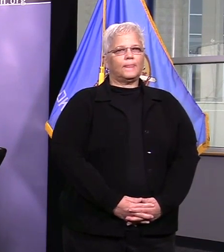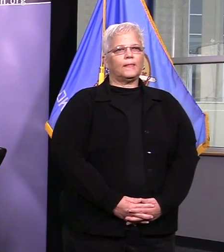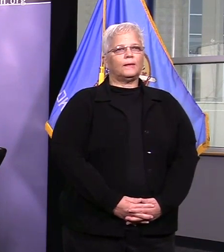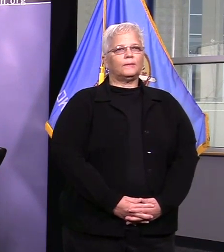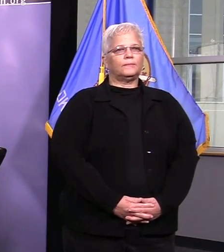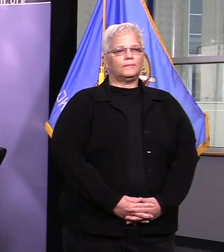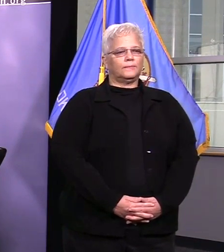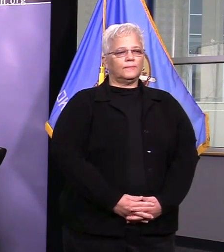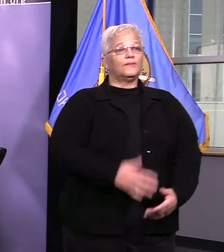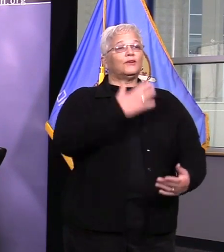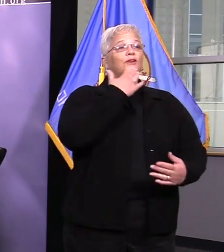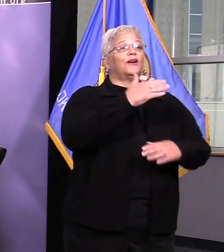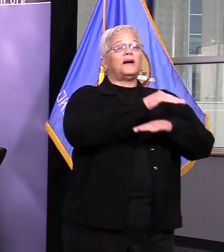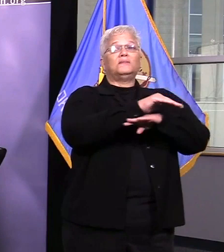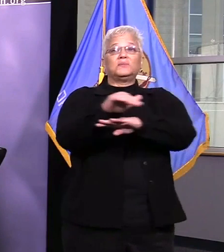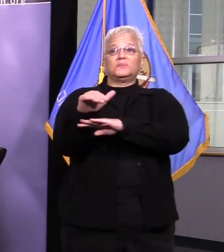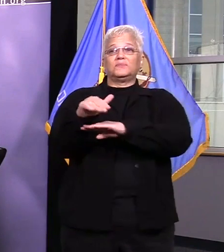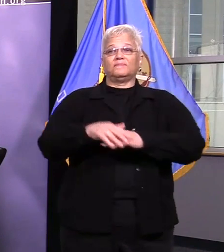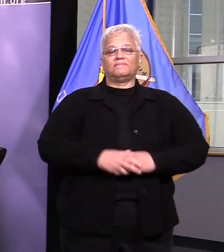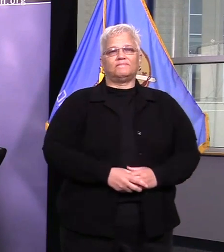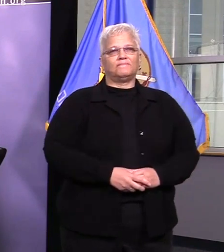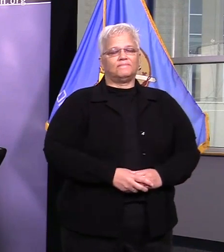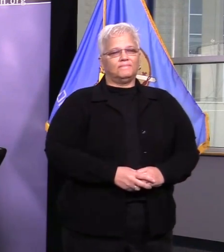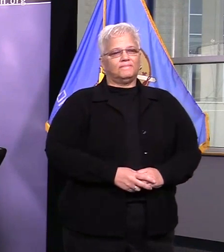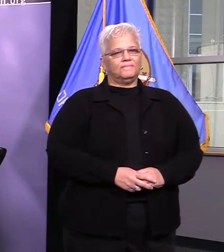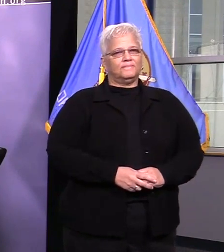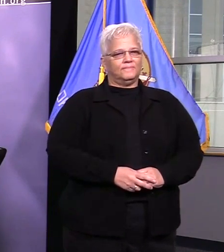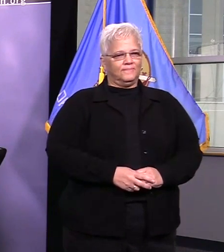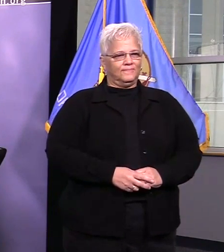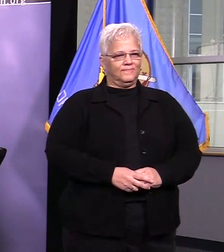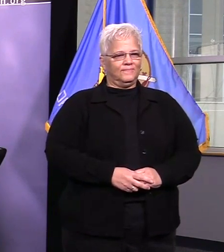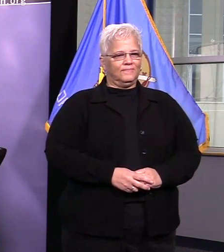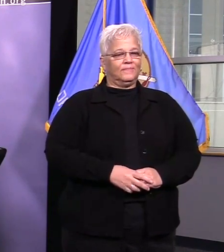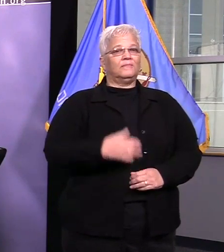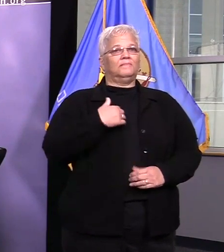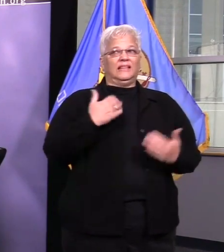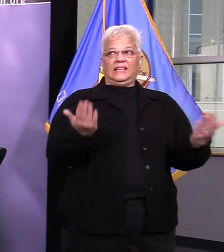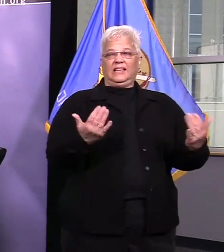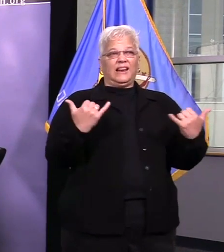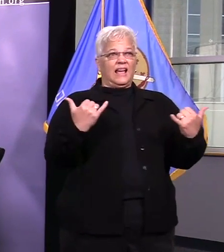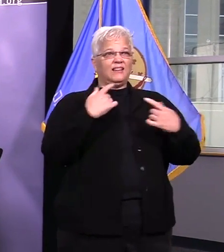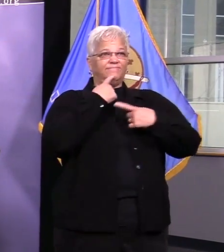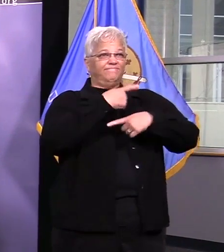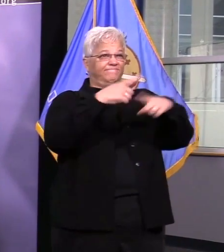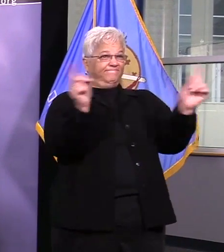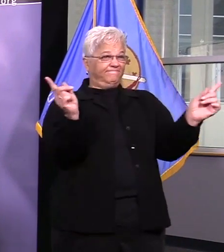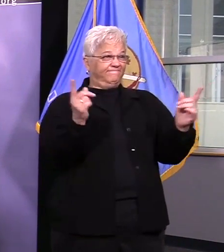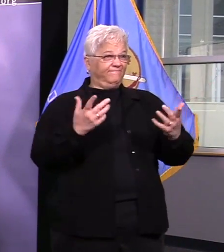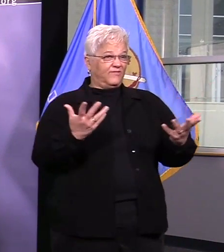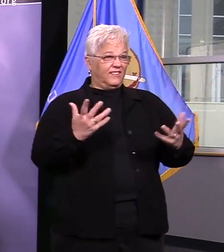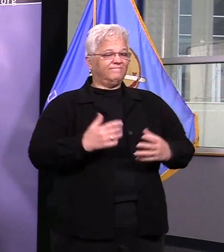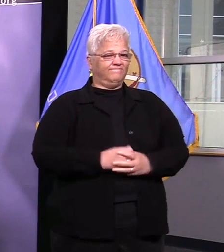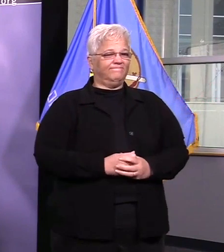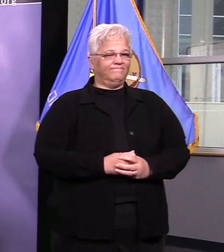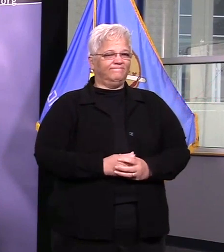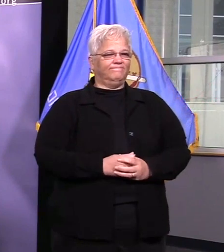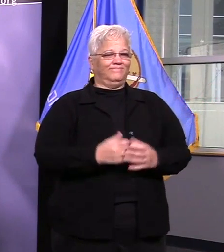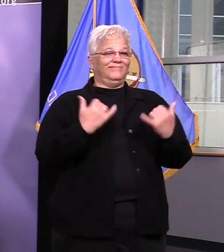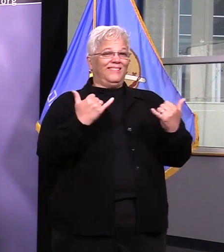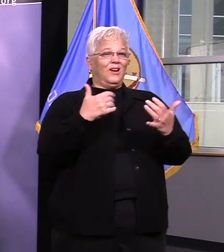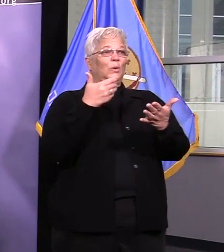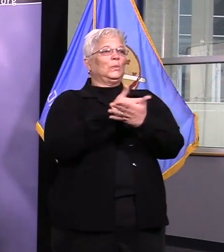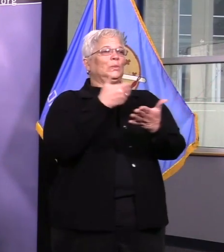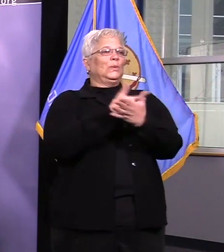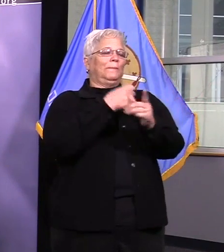Good afternoon. I'm here to announce that there are 24 new Tulsa County cases, bringing our